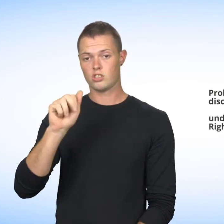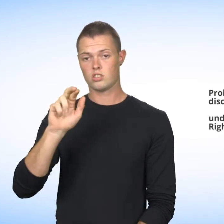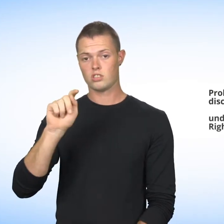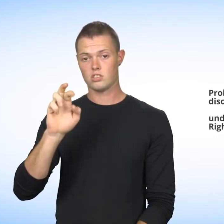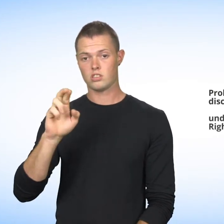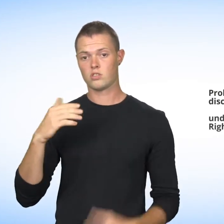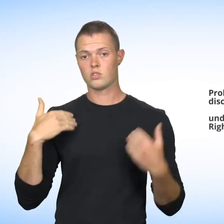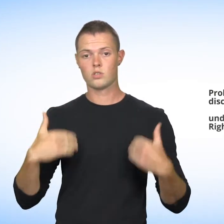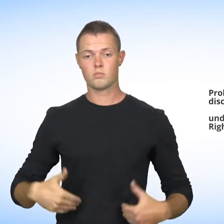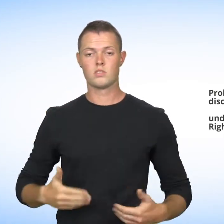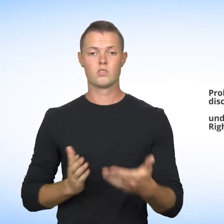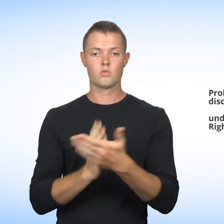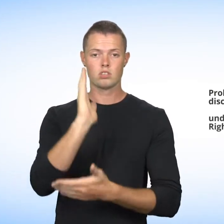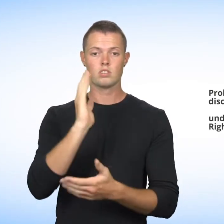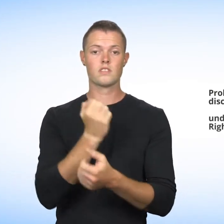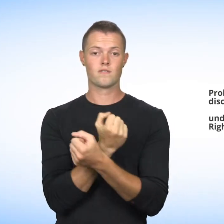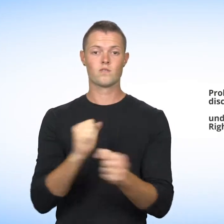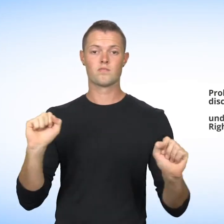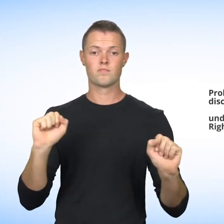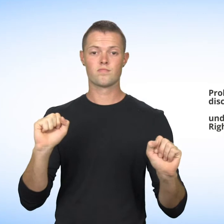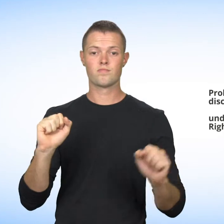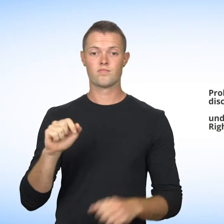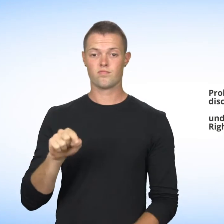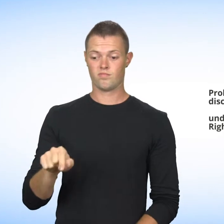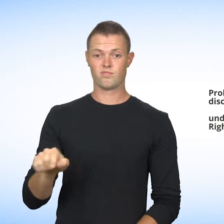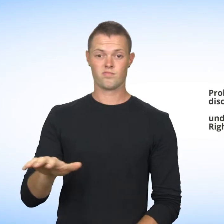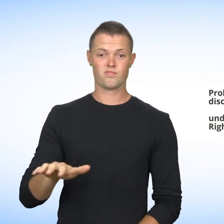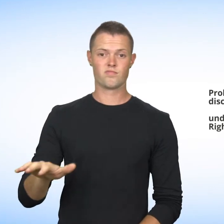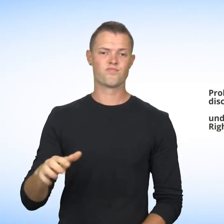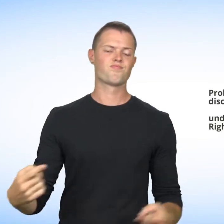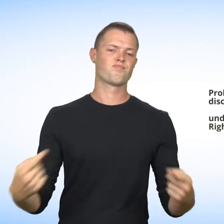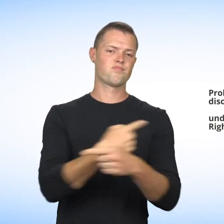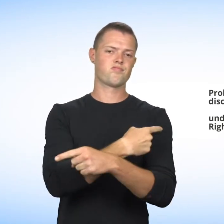These situations are contrary to the Charter of Human Rights and Freedoms.